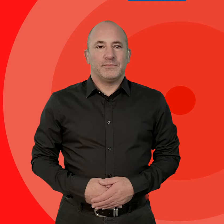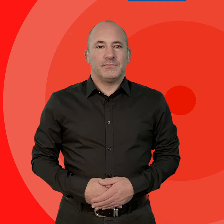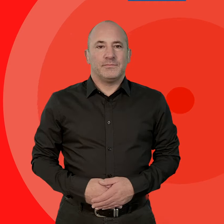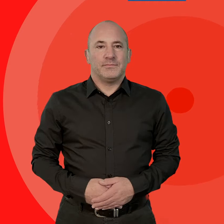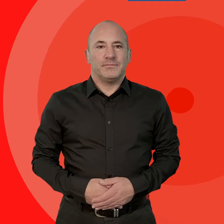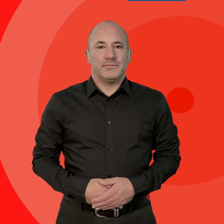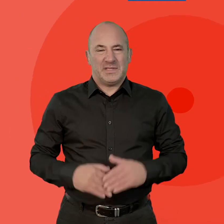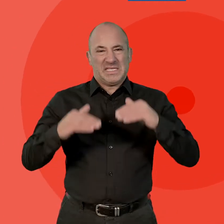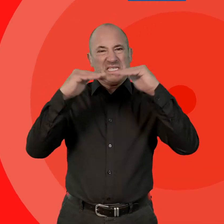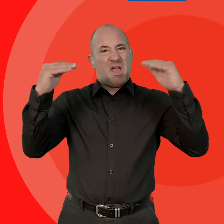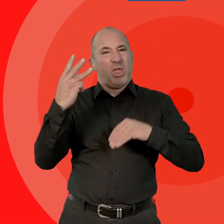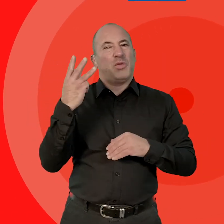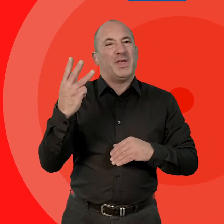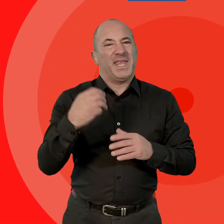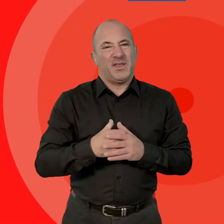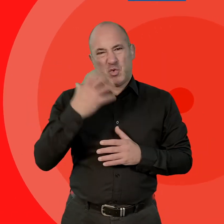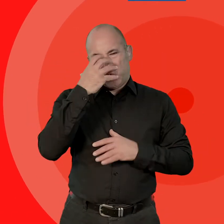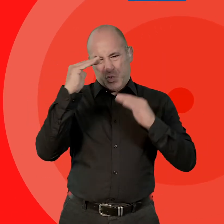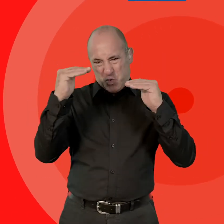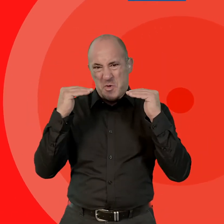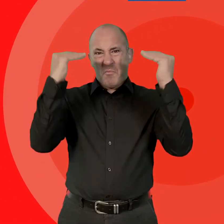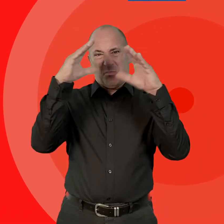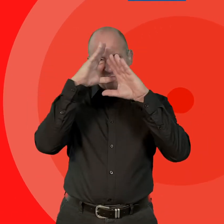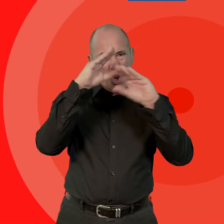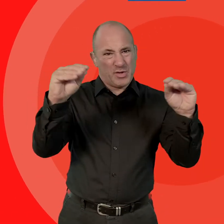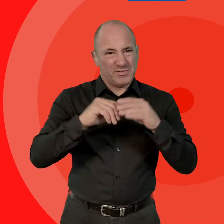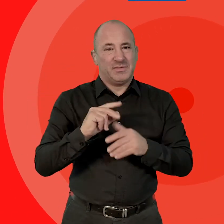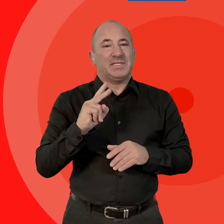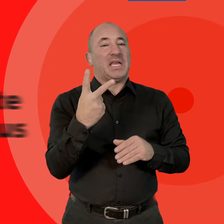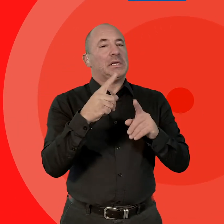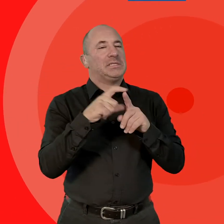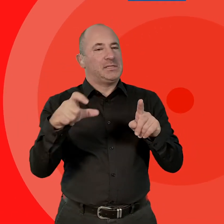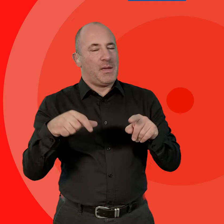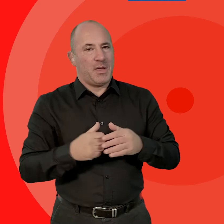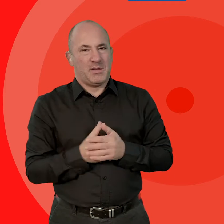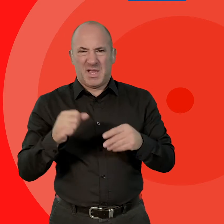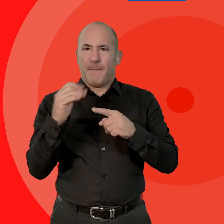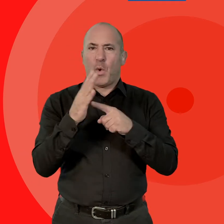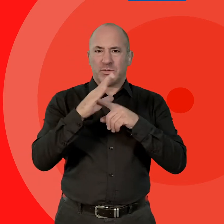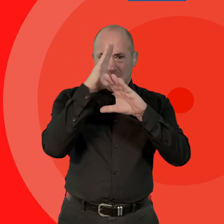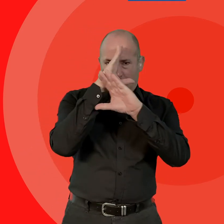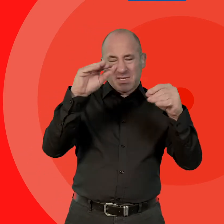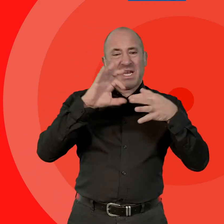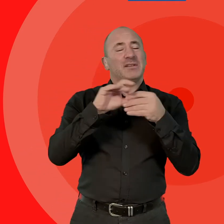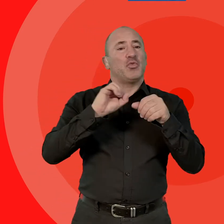Tier 3. Very high alert. This is an important update about coronavirus.